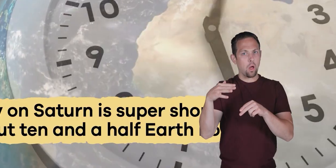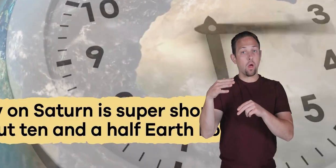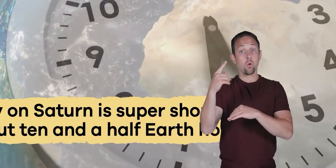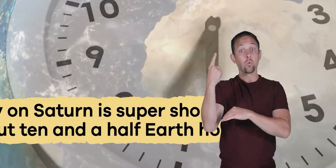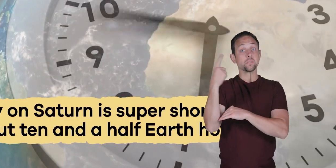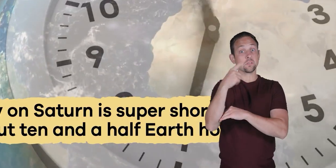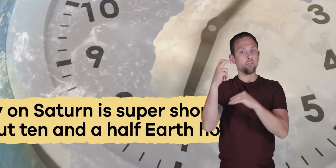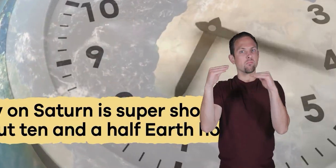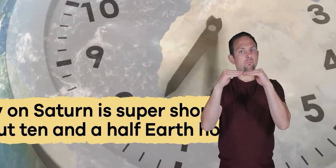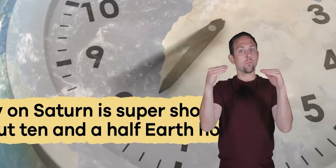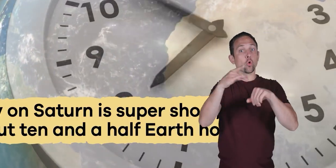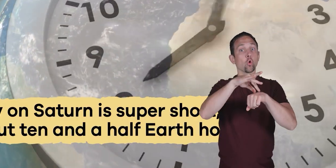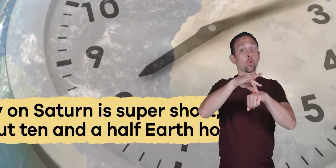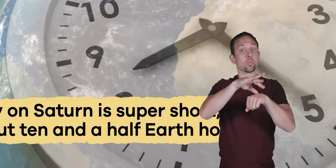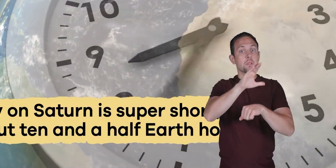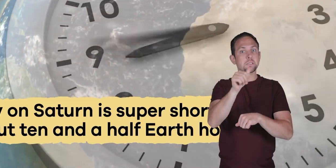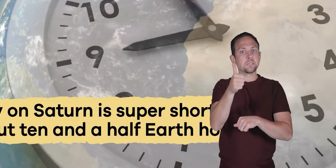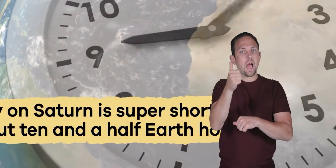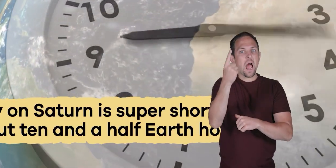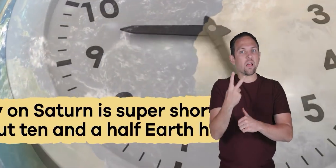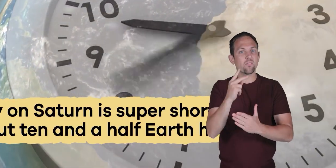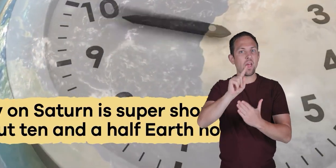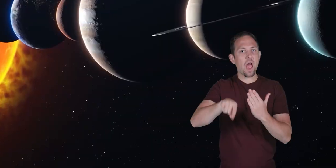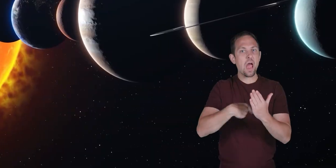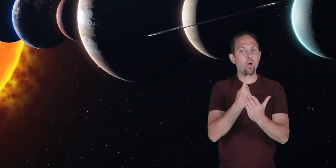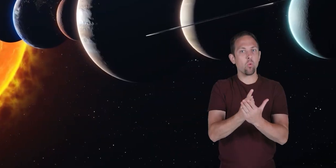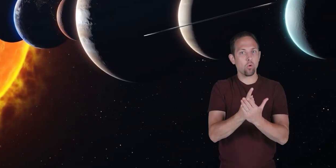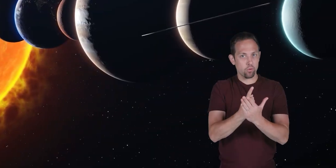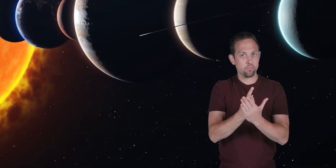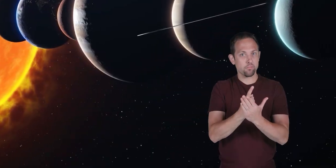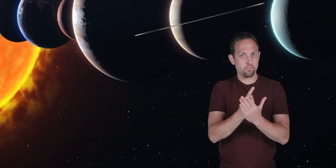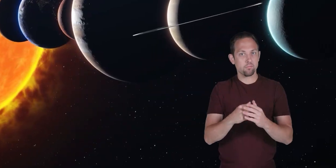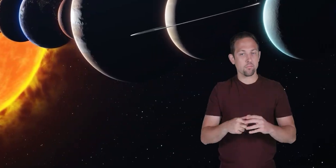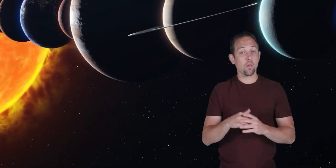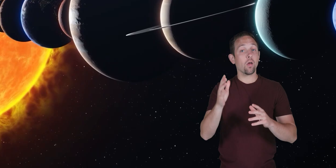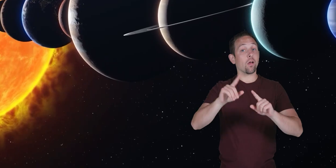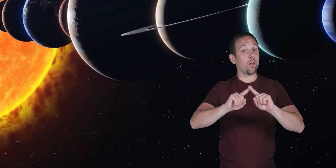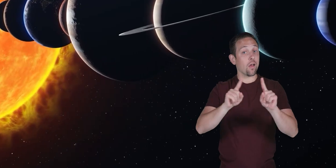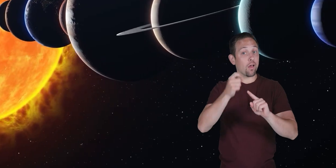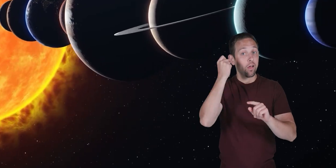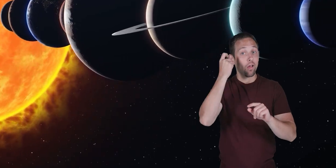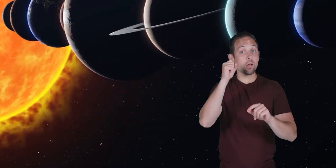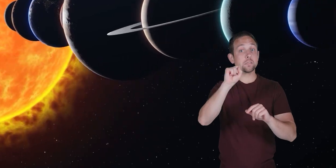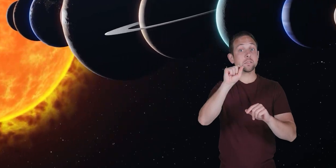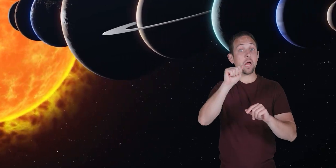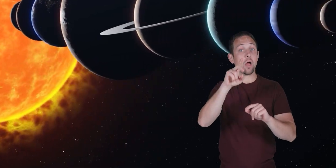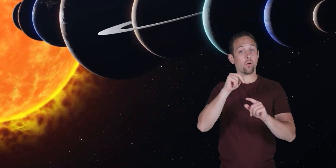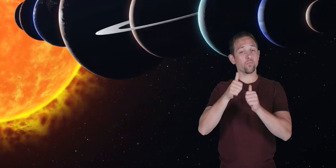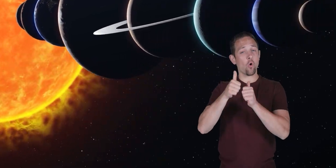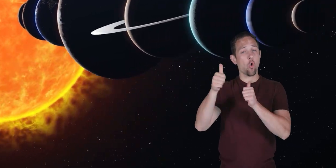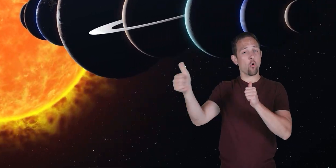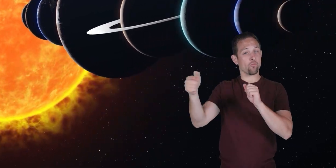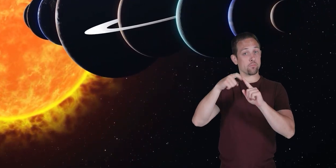about 10 and a half Earth hours however since Saturn is so far away from the Sun